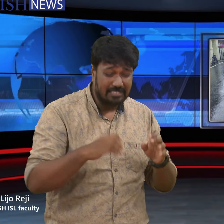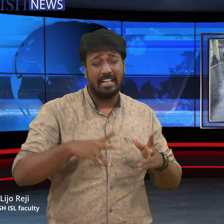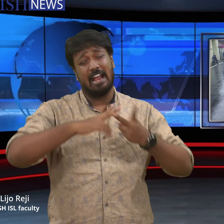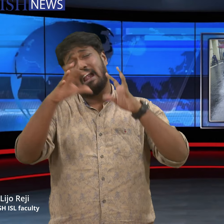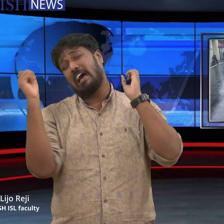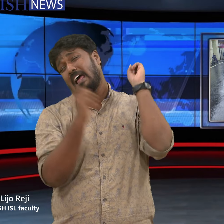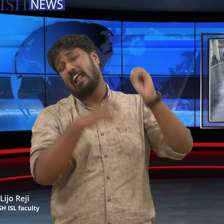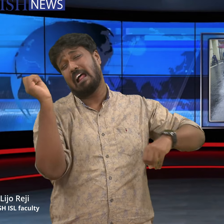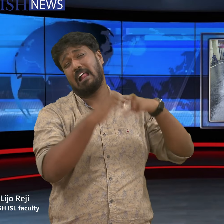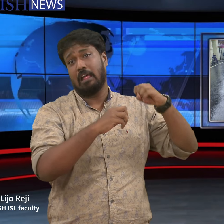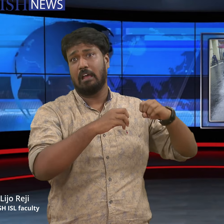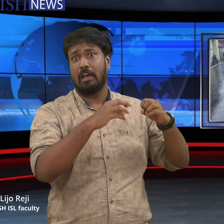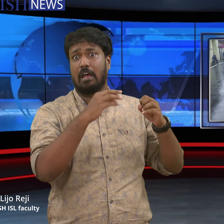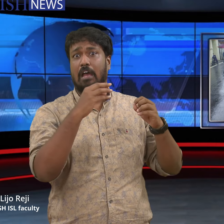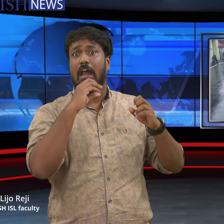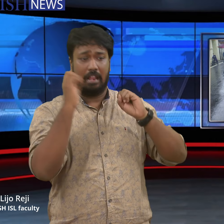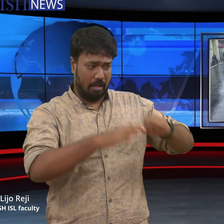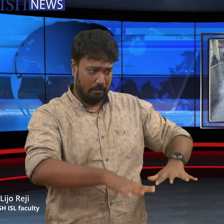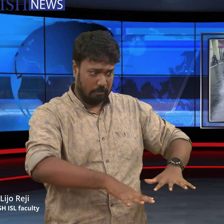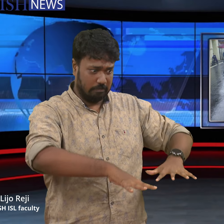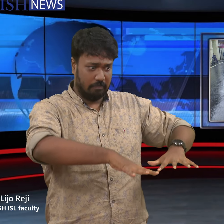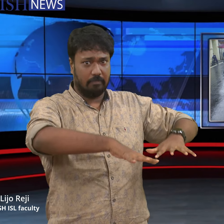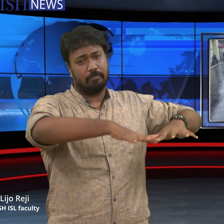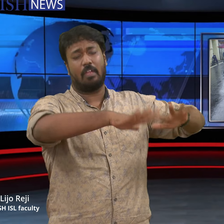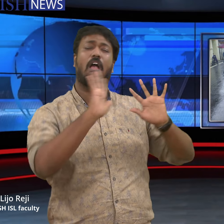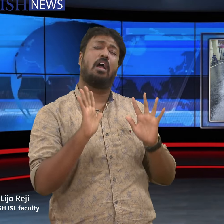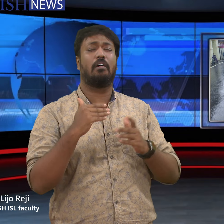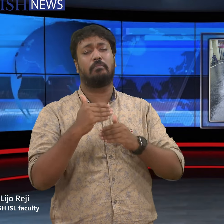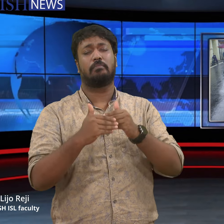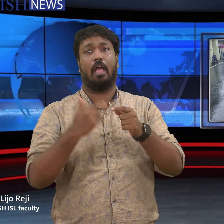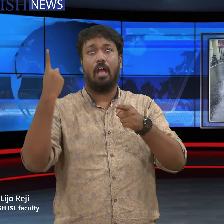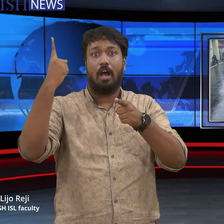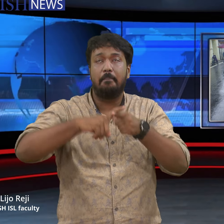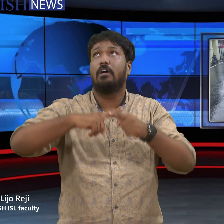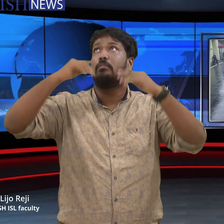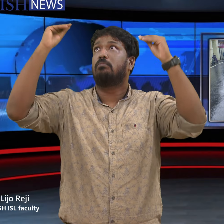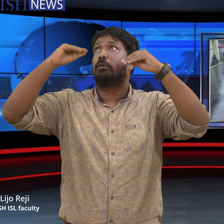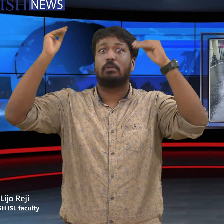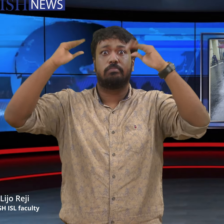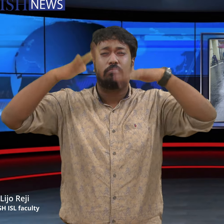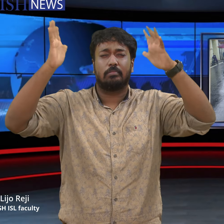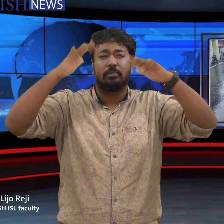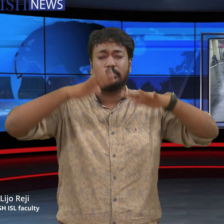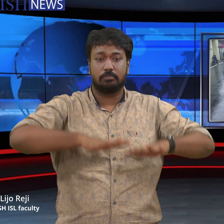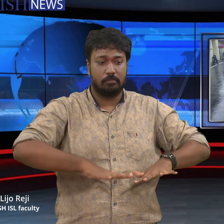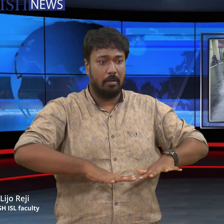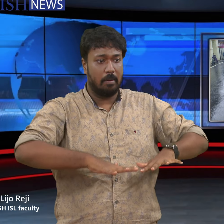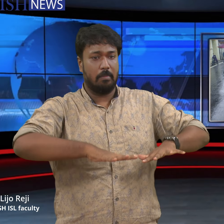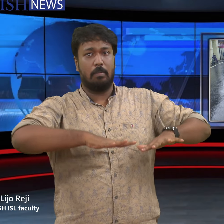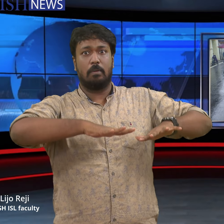central contributor to the chronic flooding in the Thambanur area. The death of sanitation worker Joy while attempting